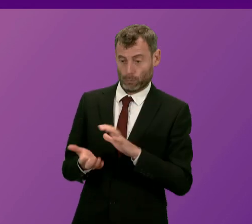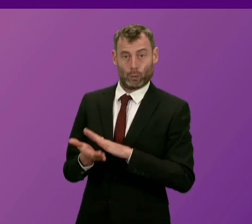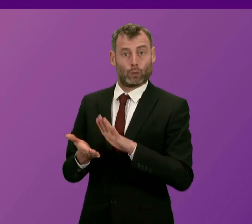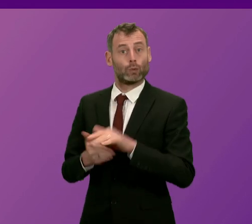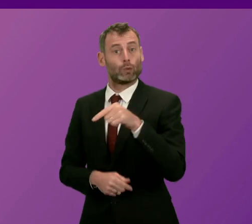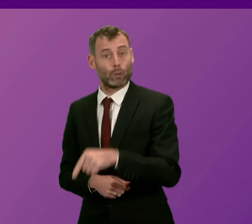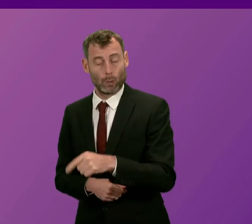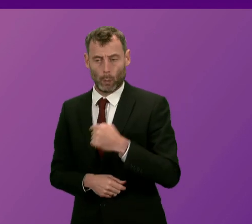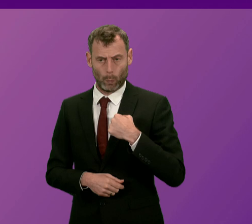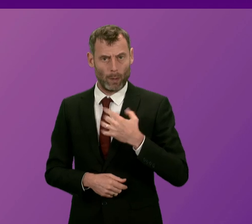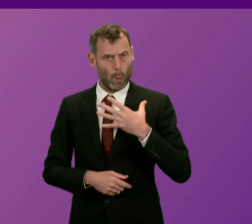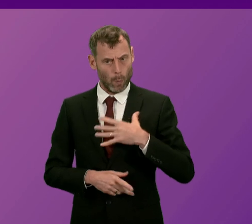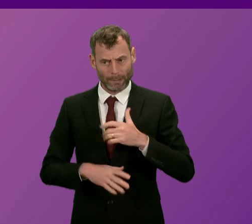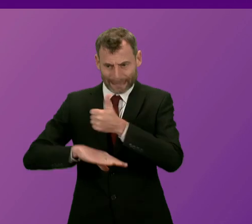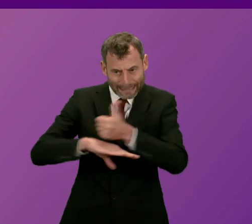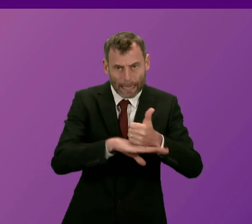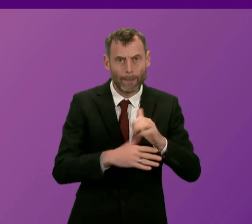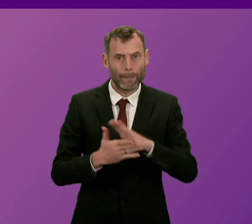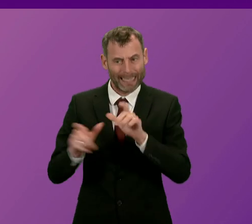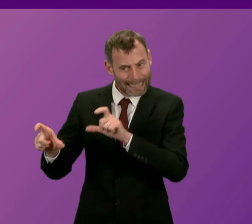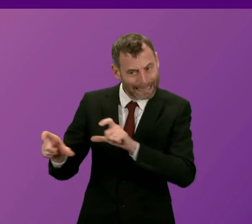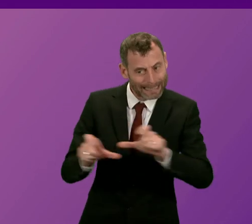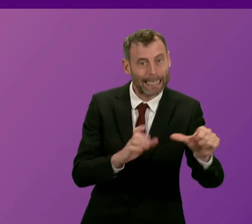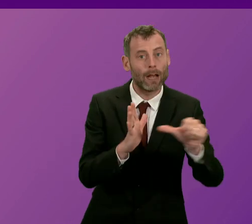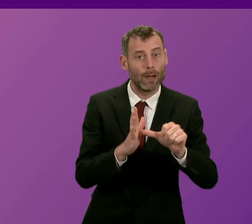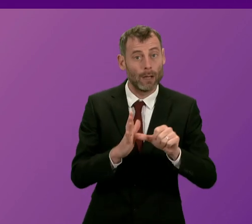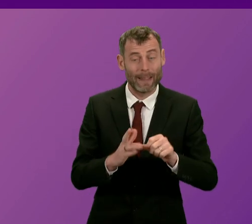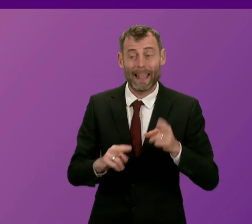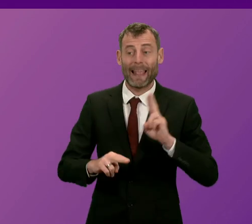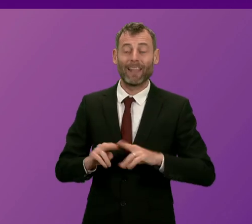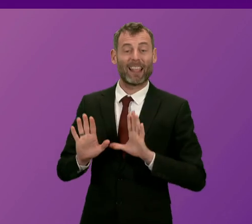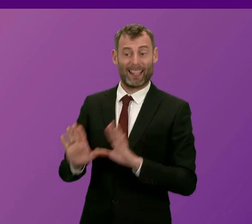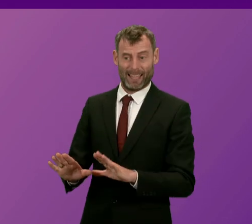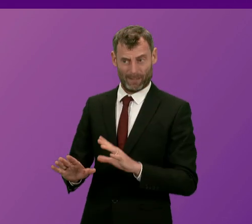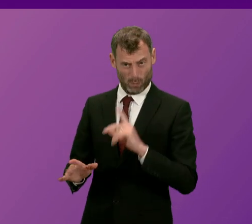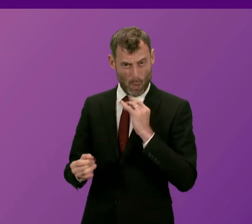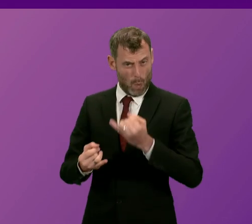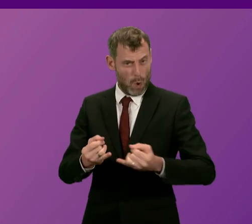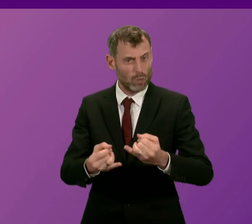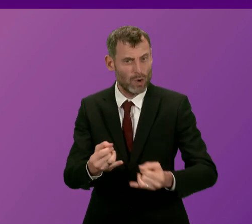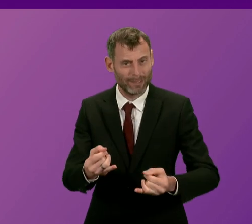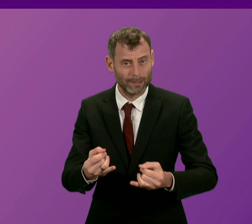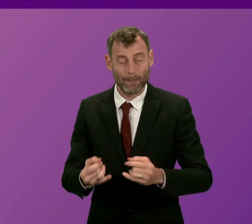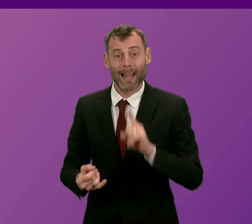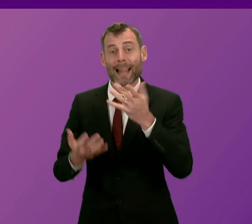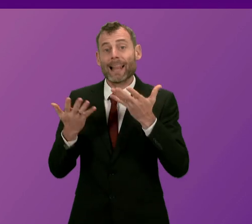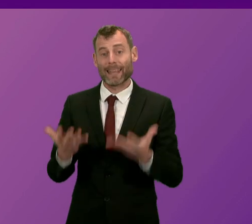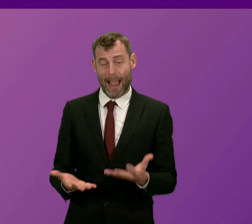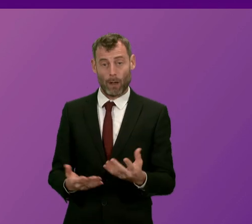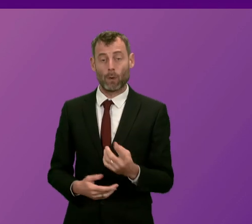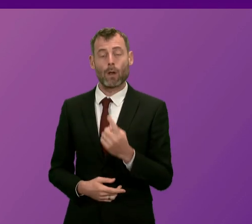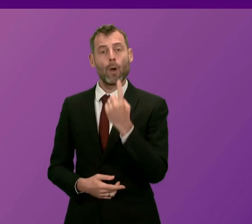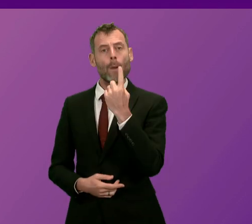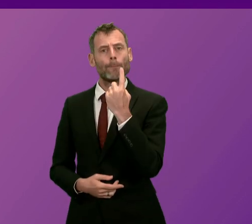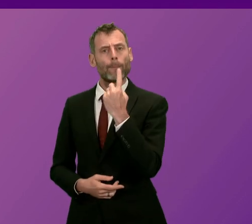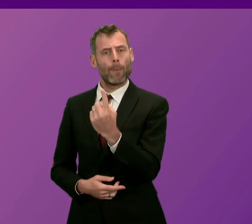situation would have been significantly worse had we not done so. But today, per 100,000 of population